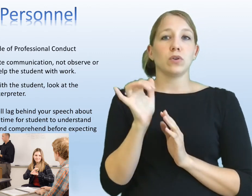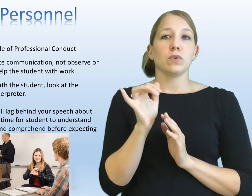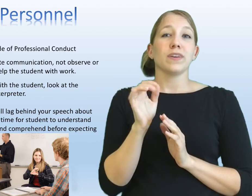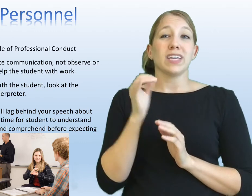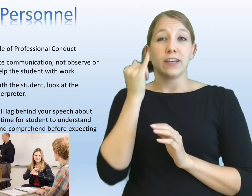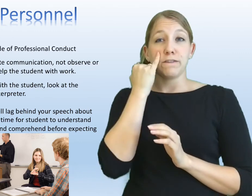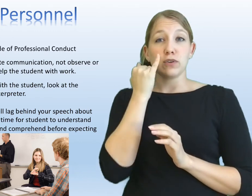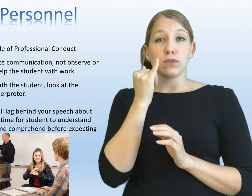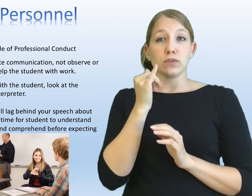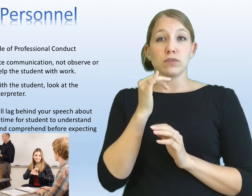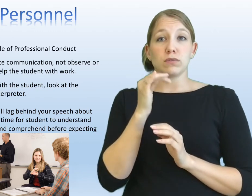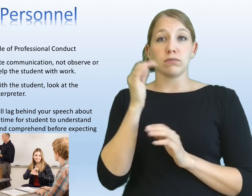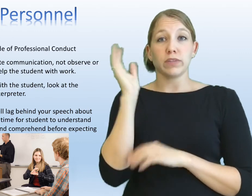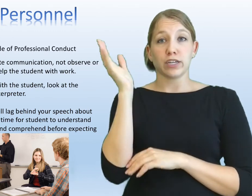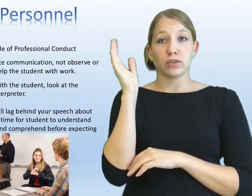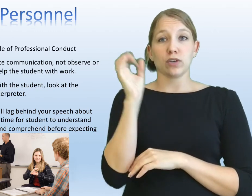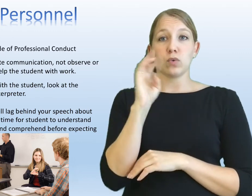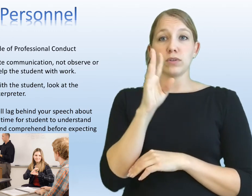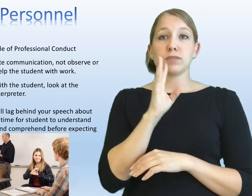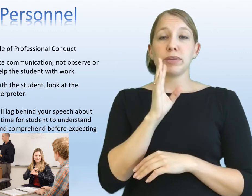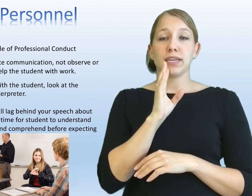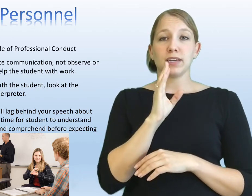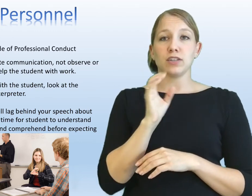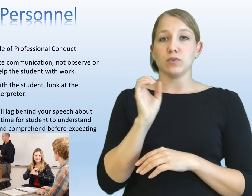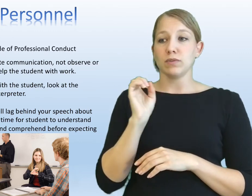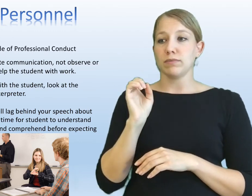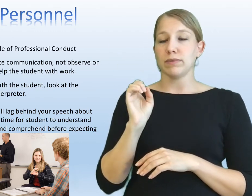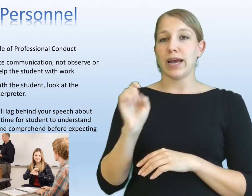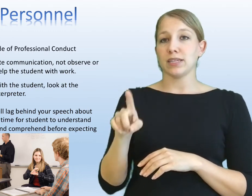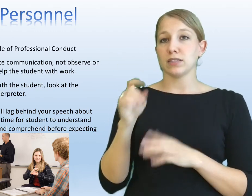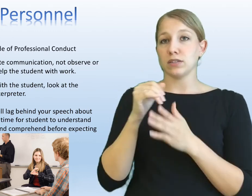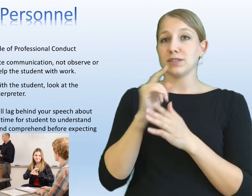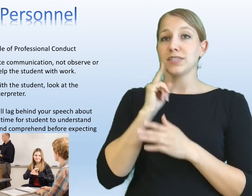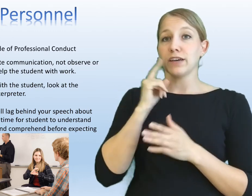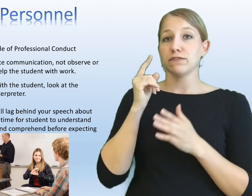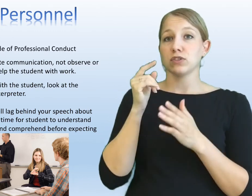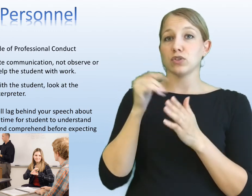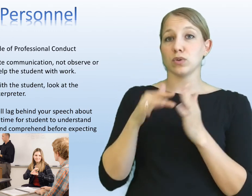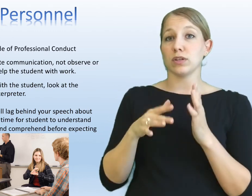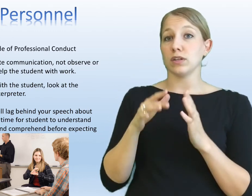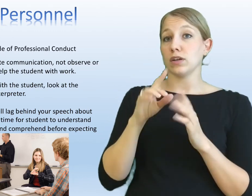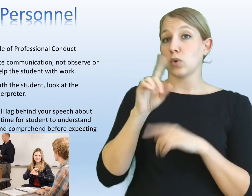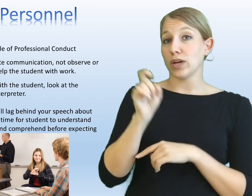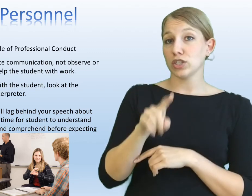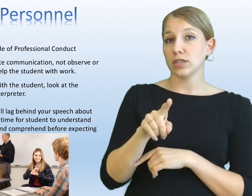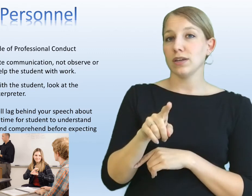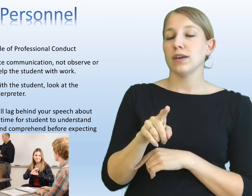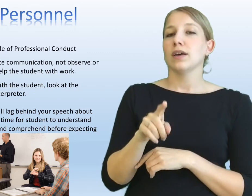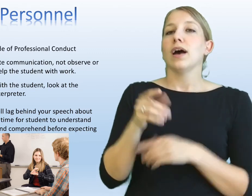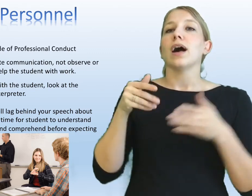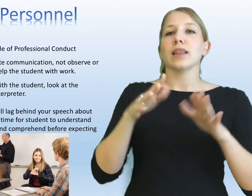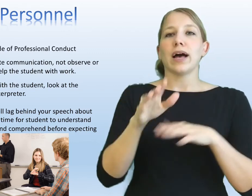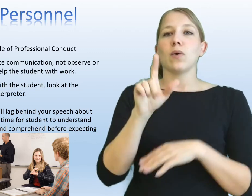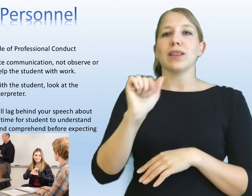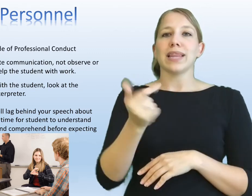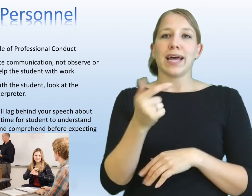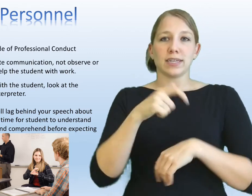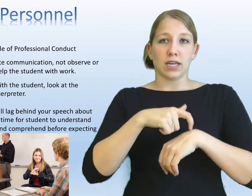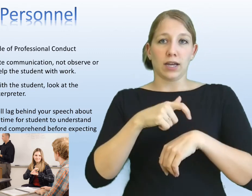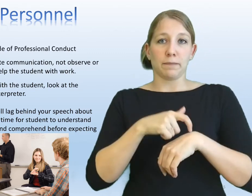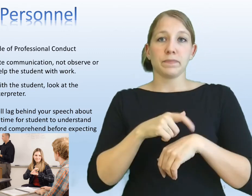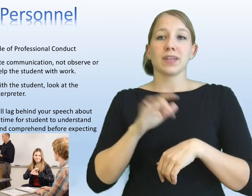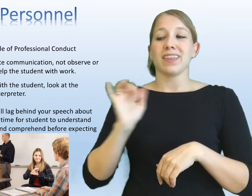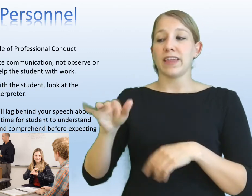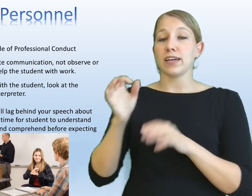Also, if you're lecturing or speaking and you ask the deaf student a question, allow a